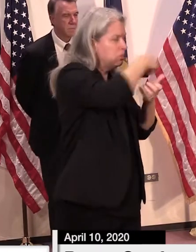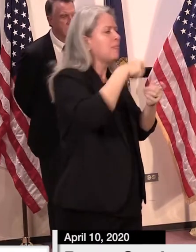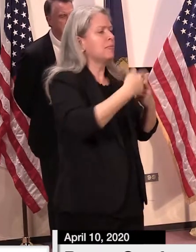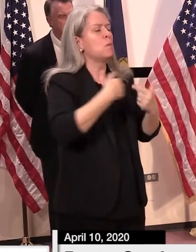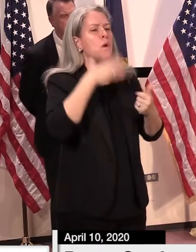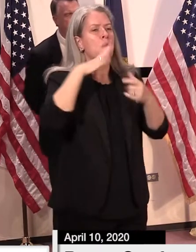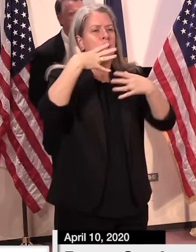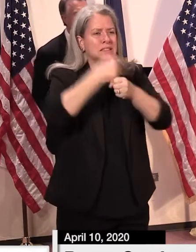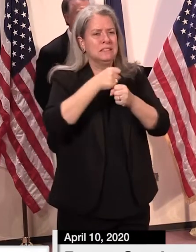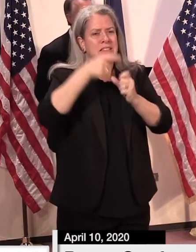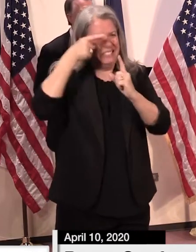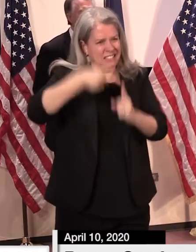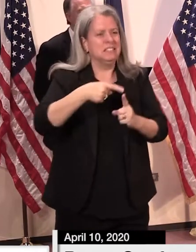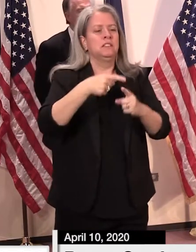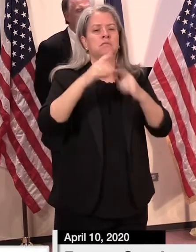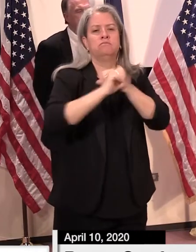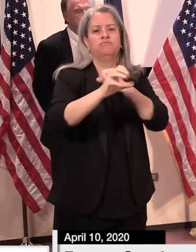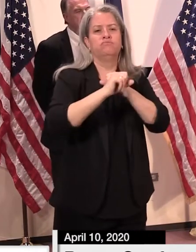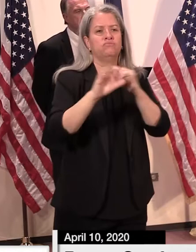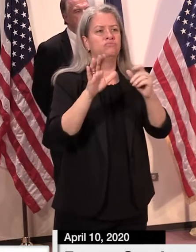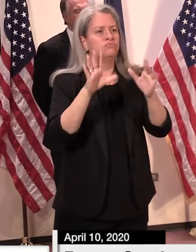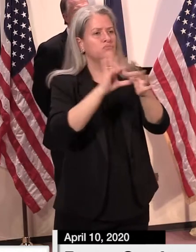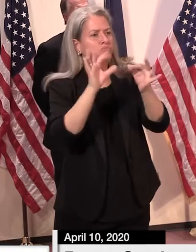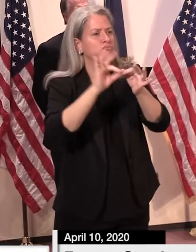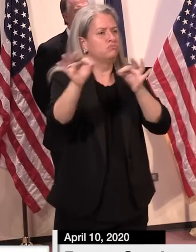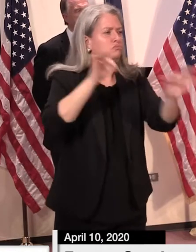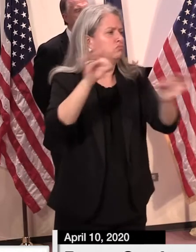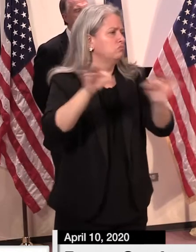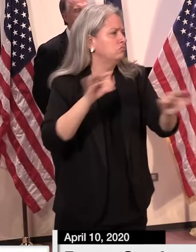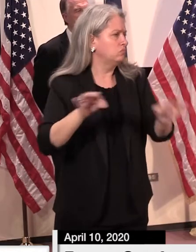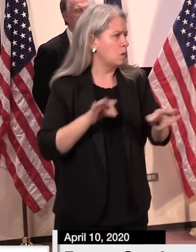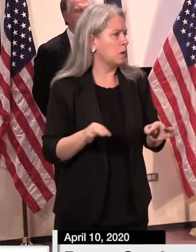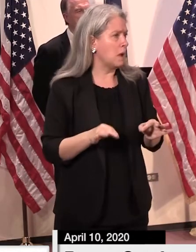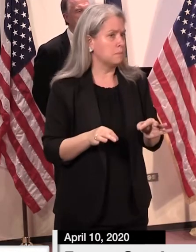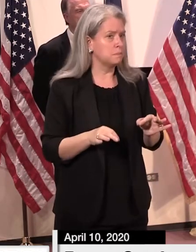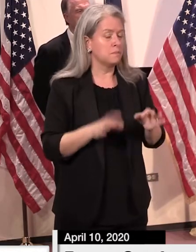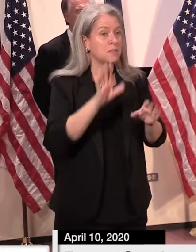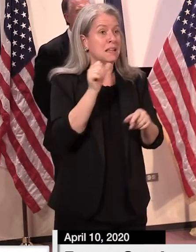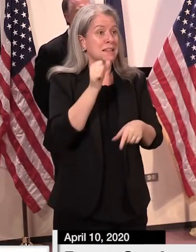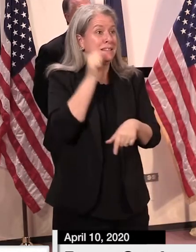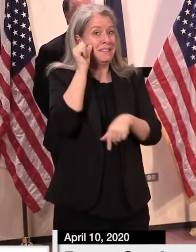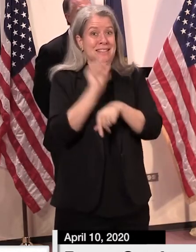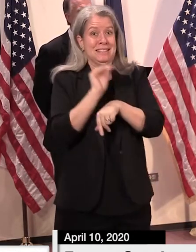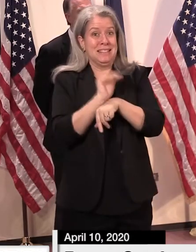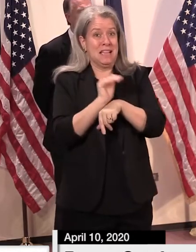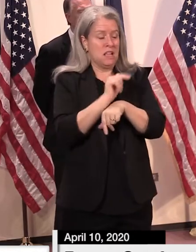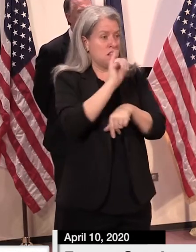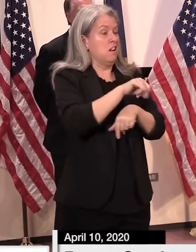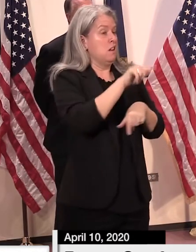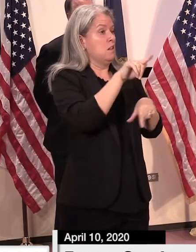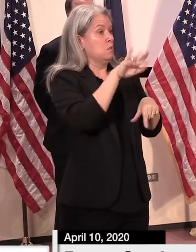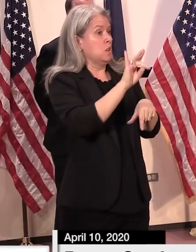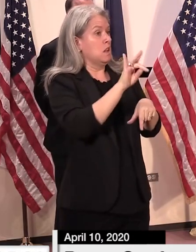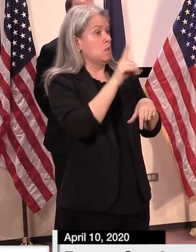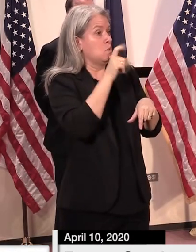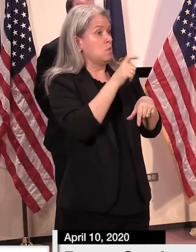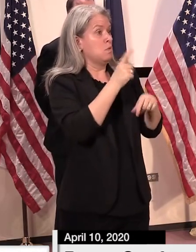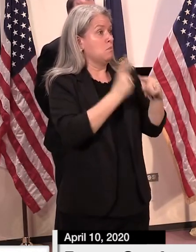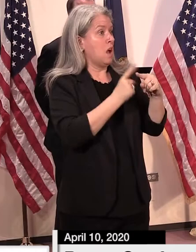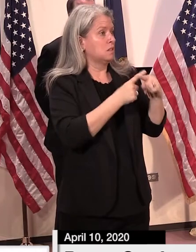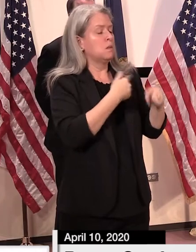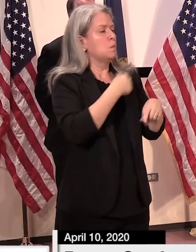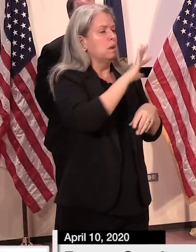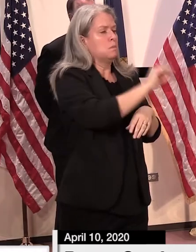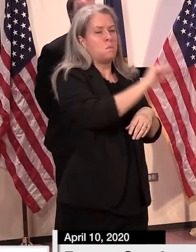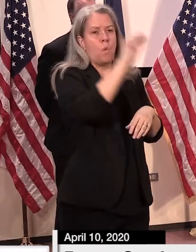have. As of last night, we moved 27 of the 28 inmates to